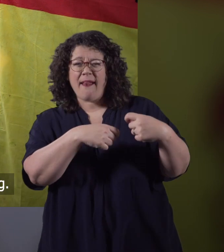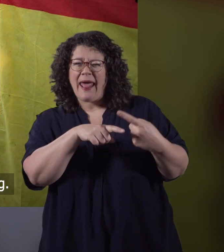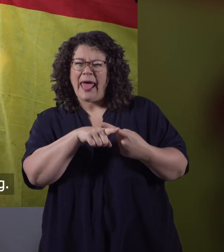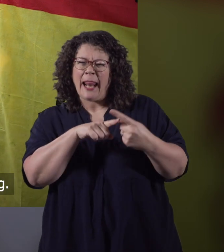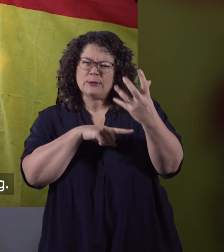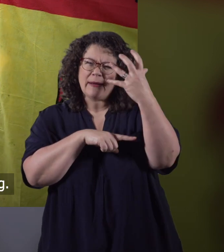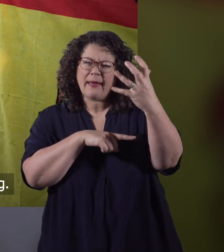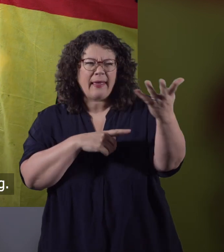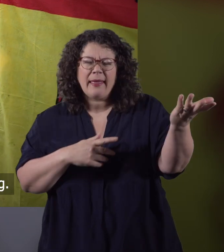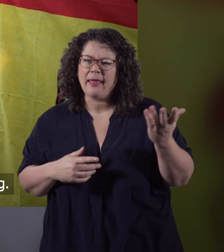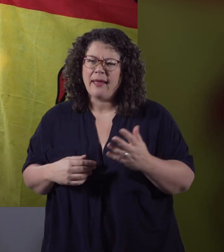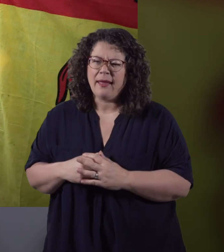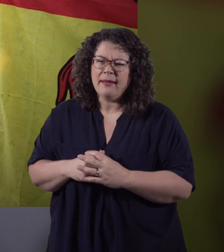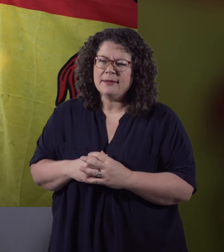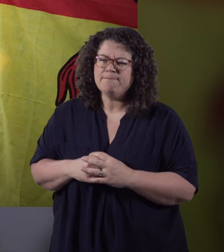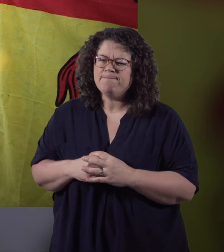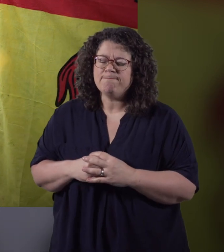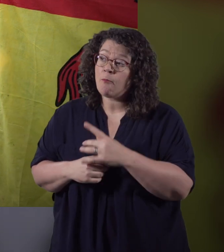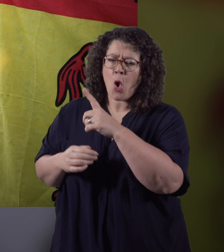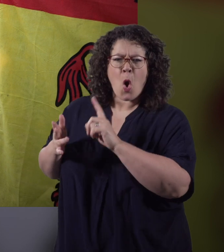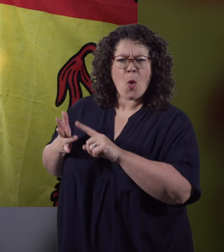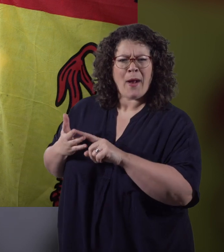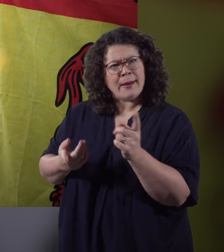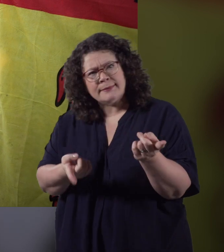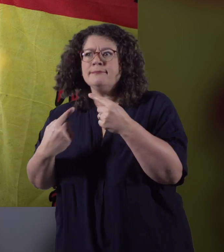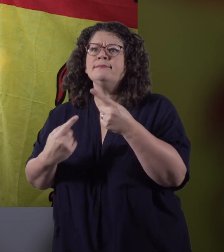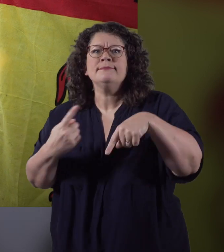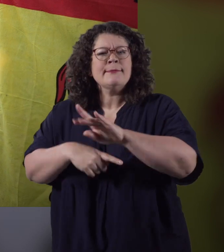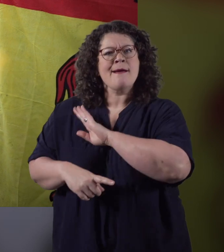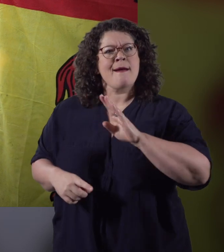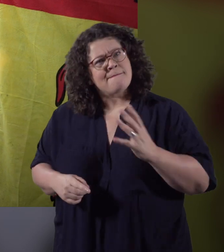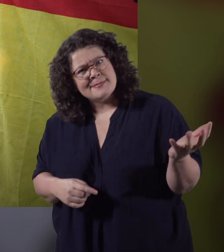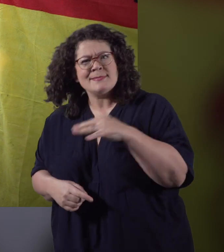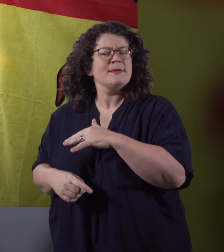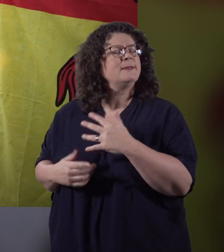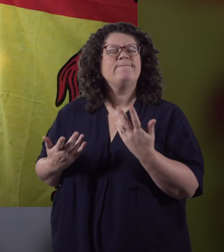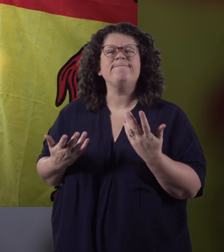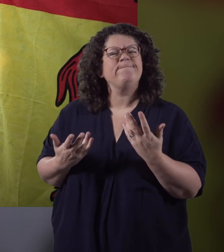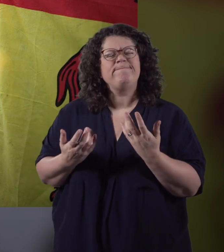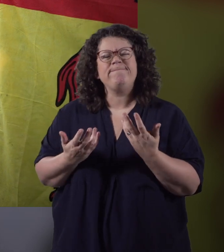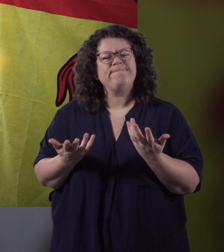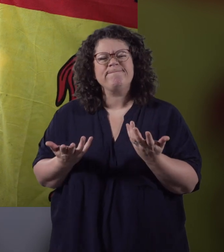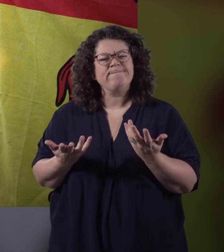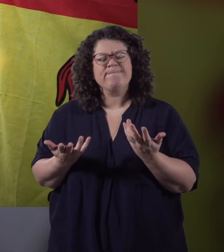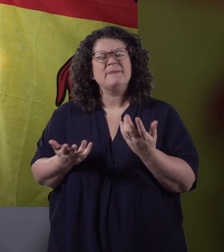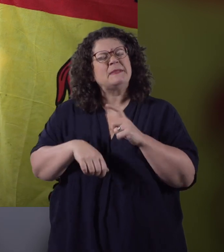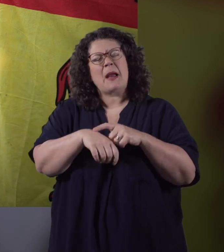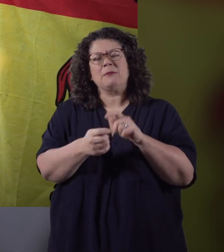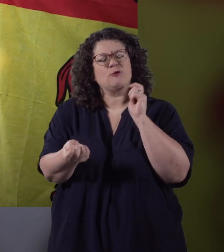distant English king. Owain calling his men to arms now seems futile. Times have changed.